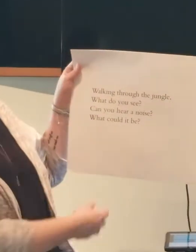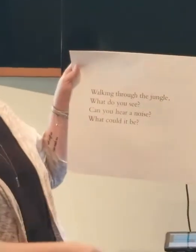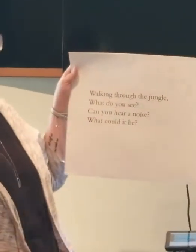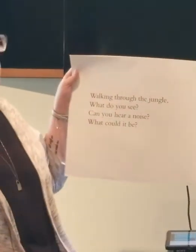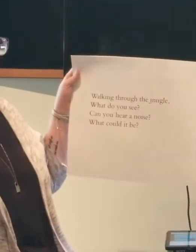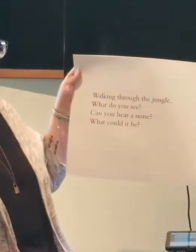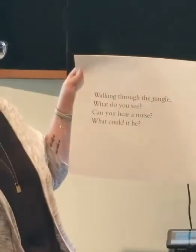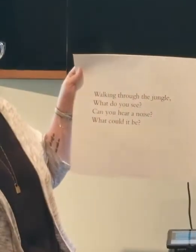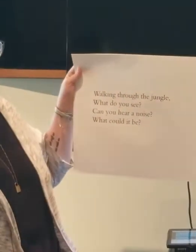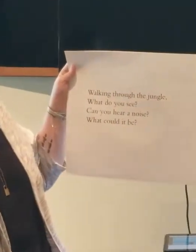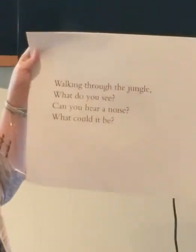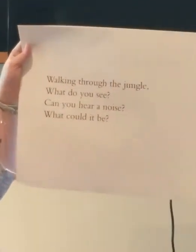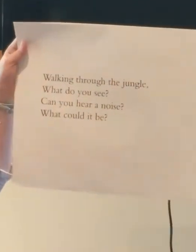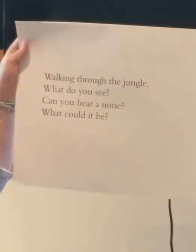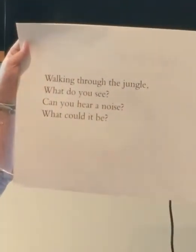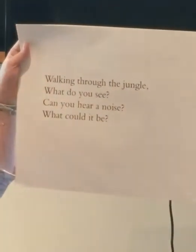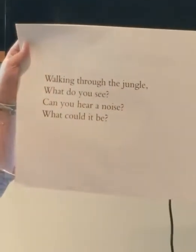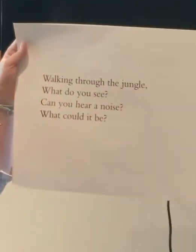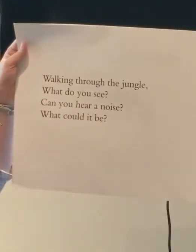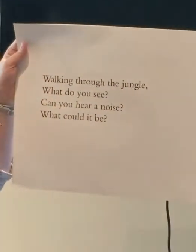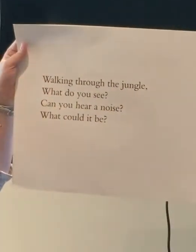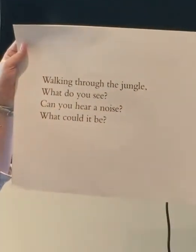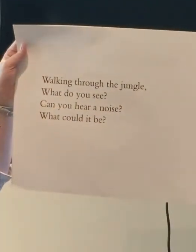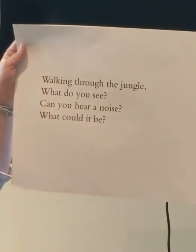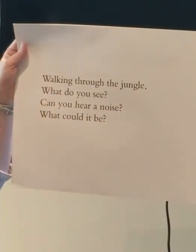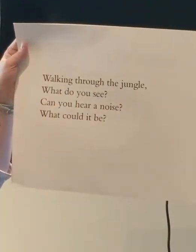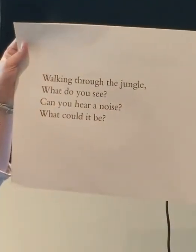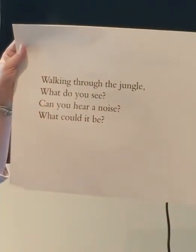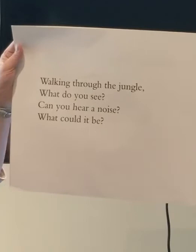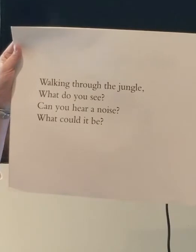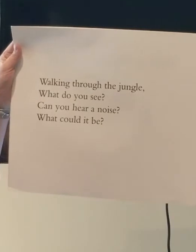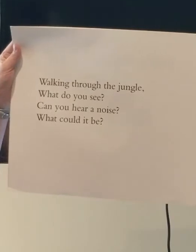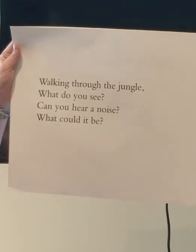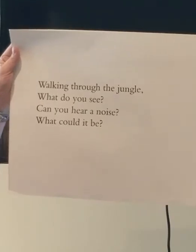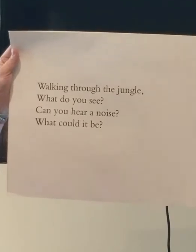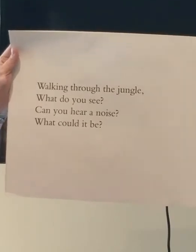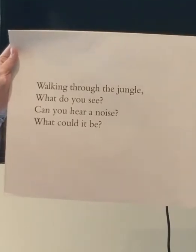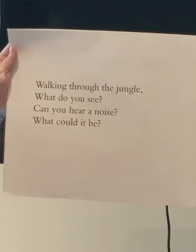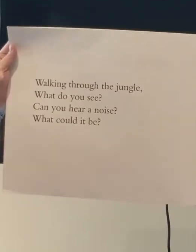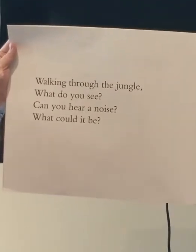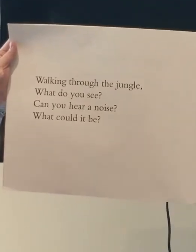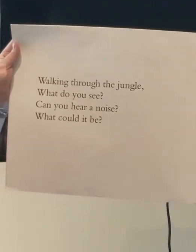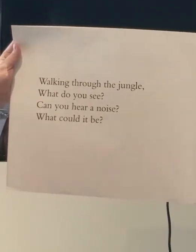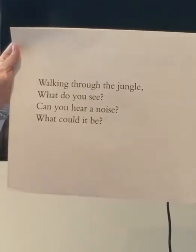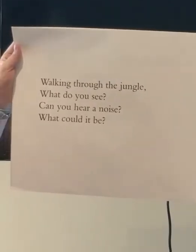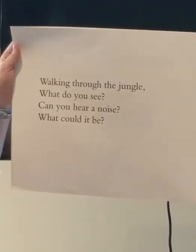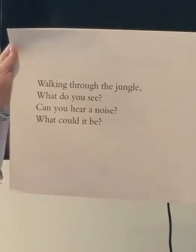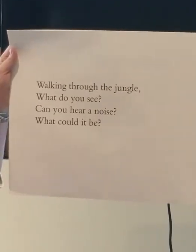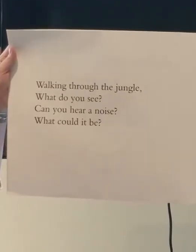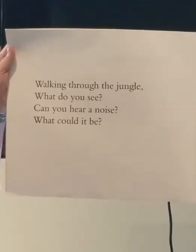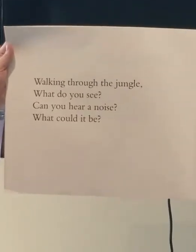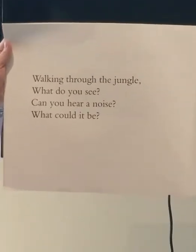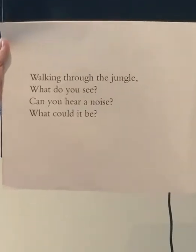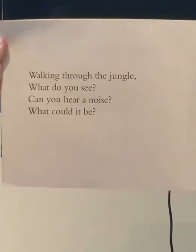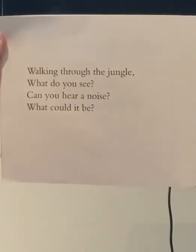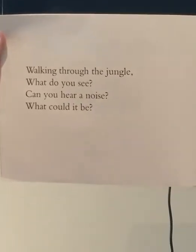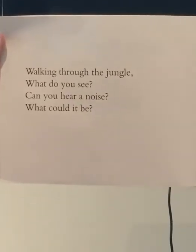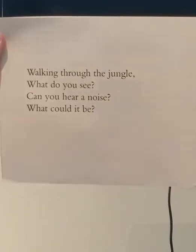This one is kind of repetitious. So, we've got some more of that repeating in here that we like so much. Walking through the jungle,